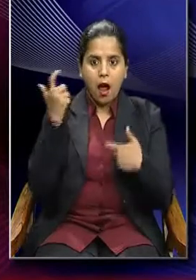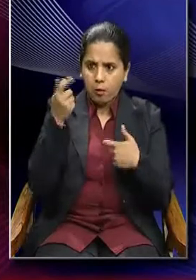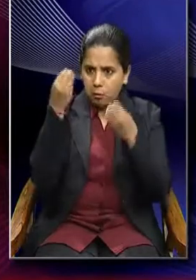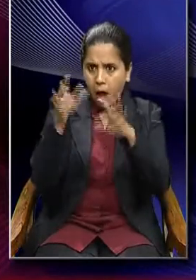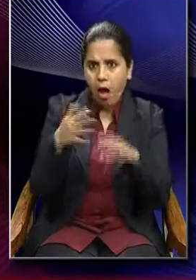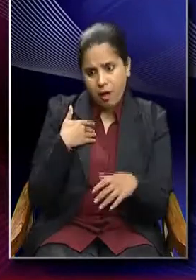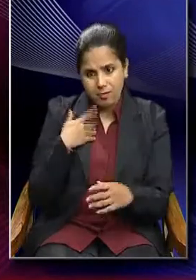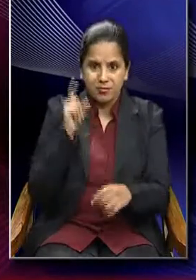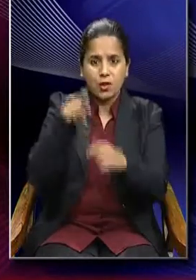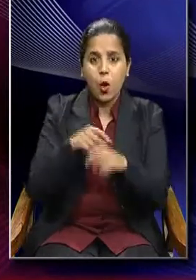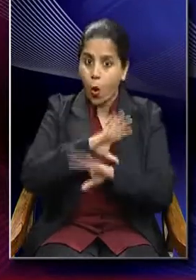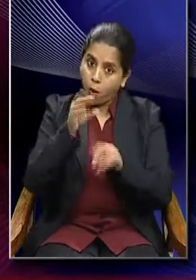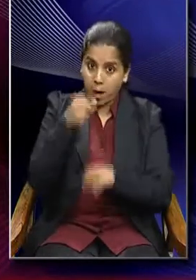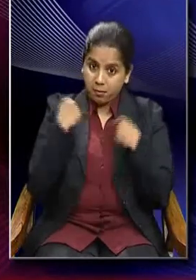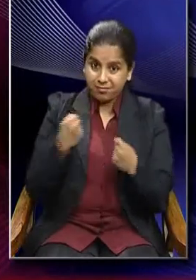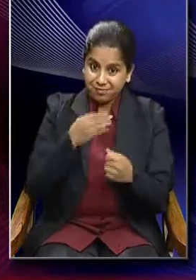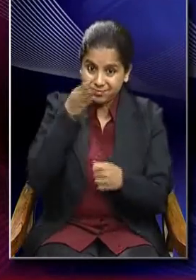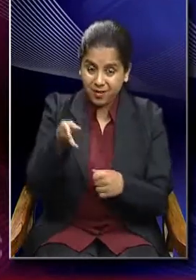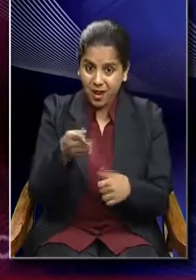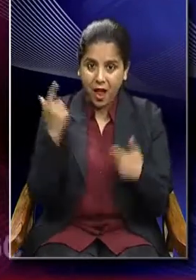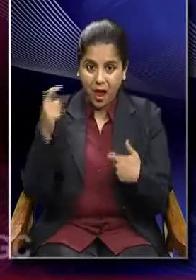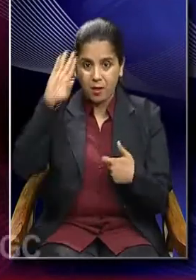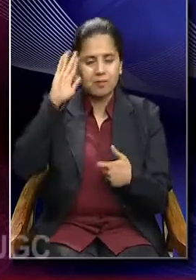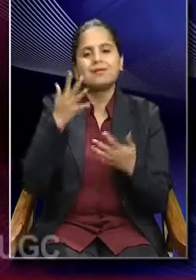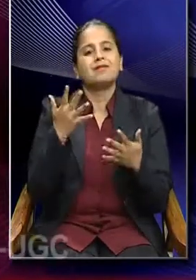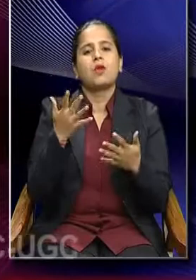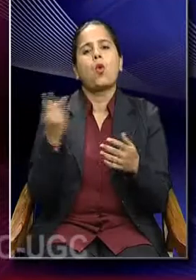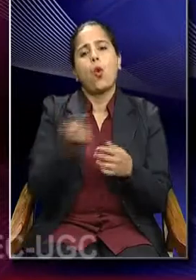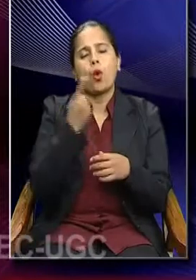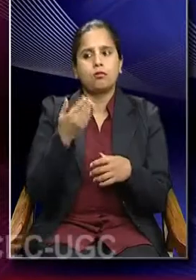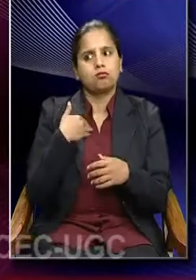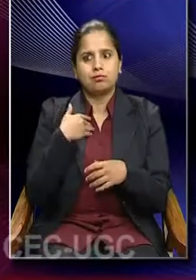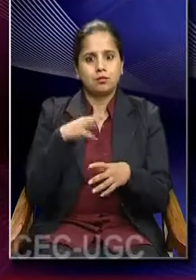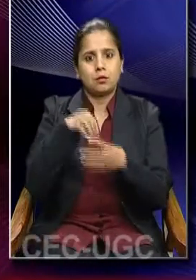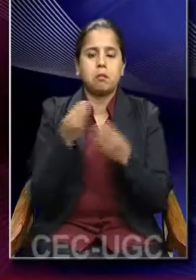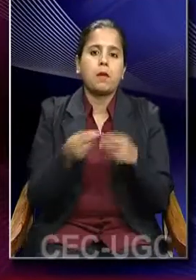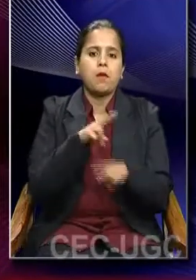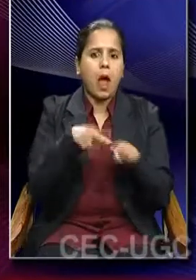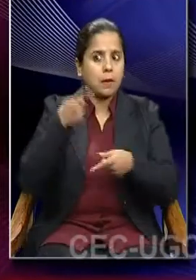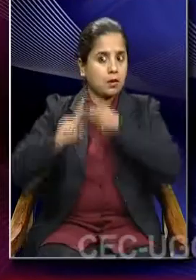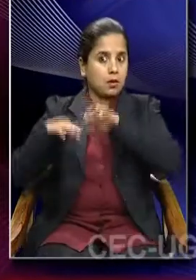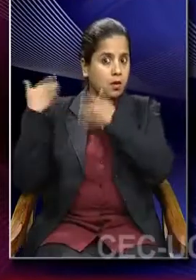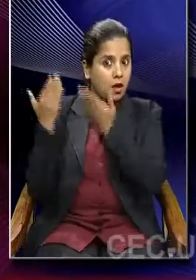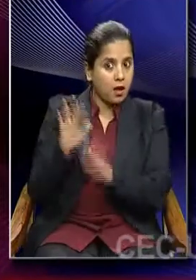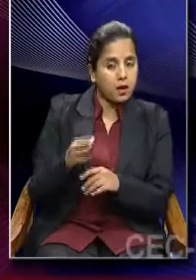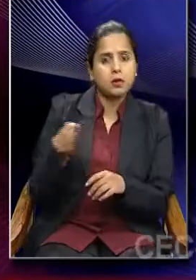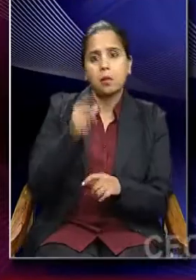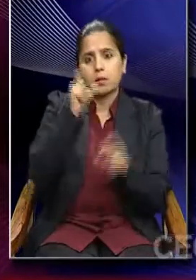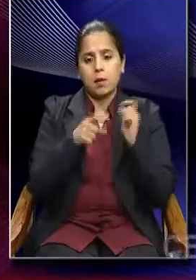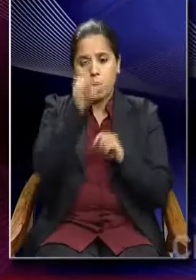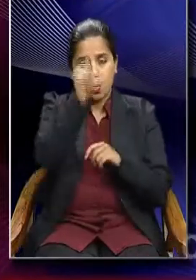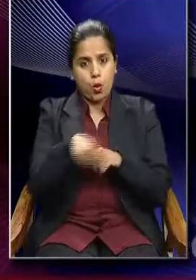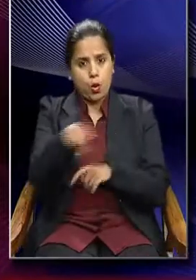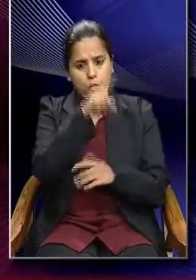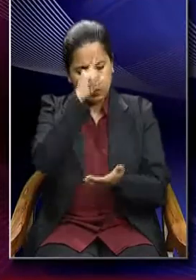not everybody goes for it, only some goes. There could be a family history, there could be an individual